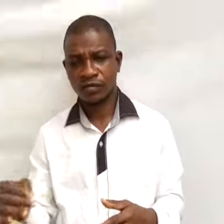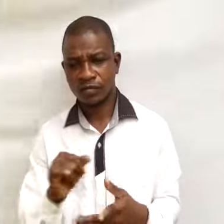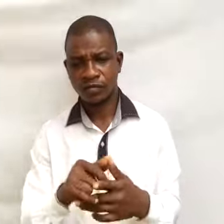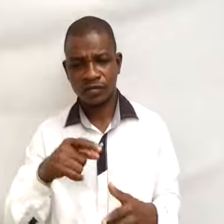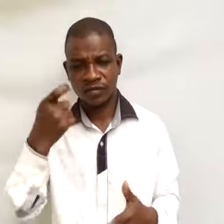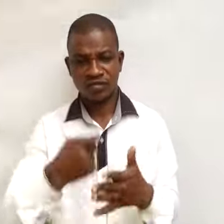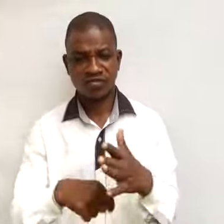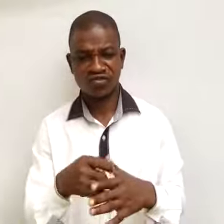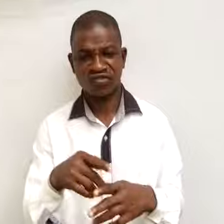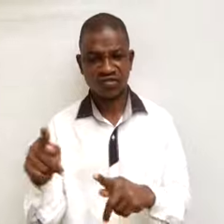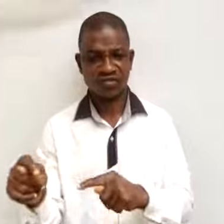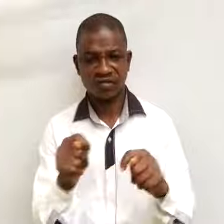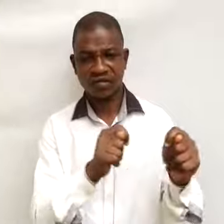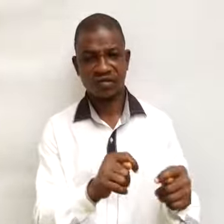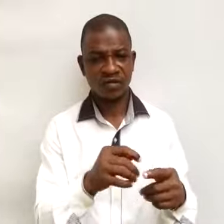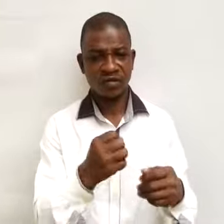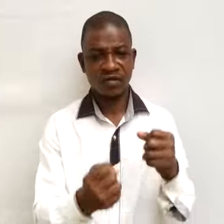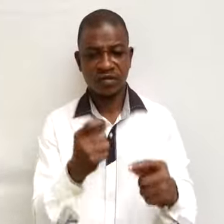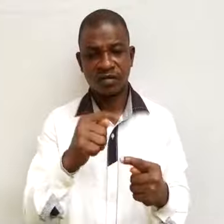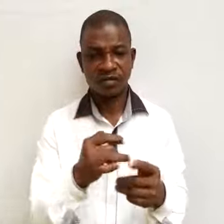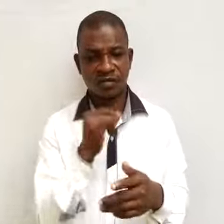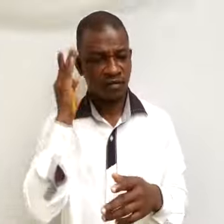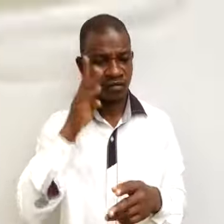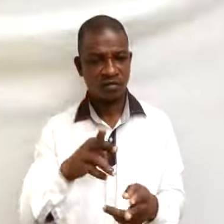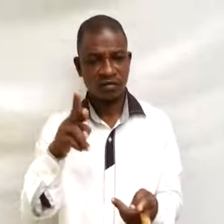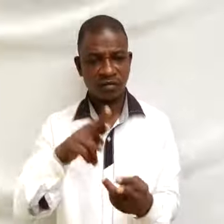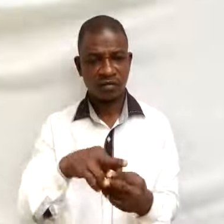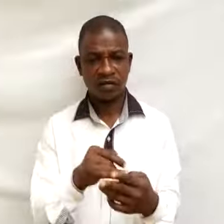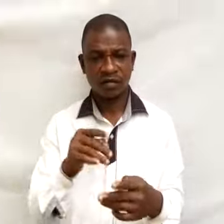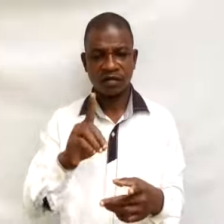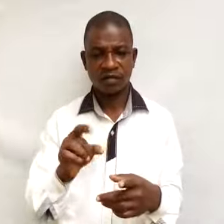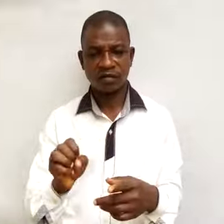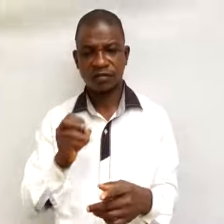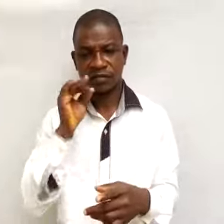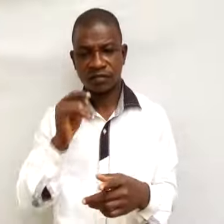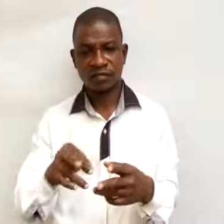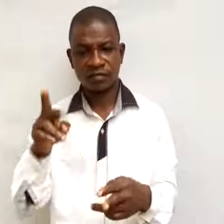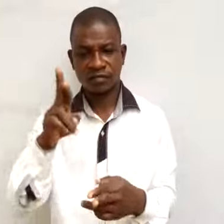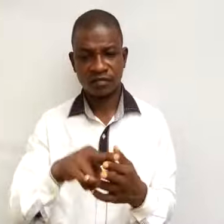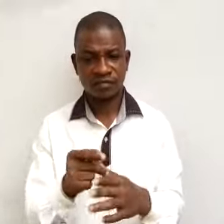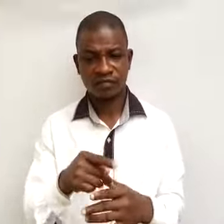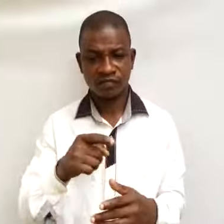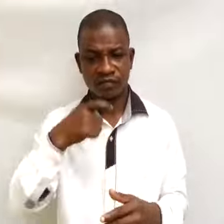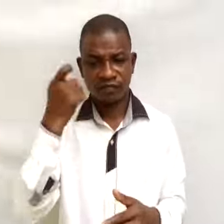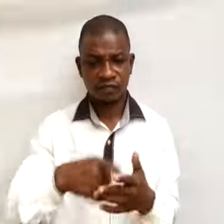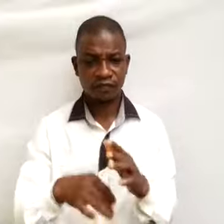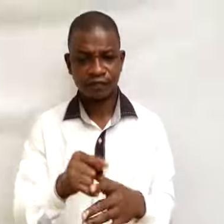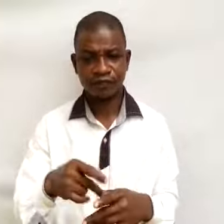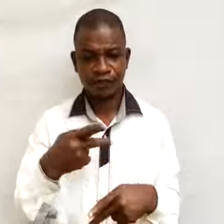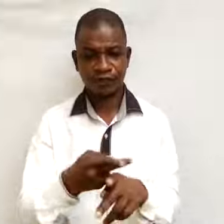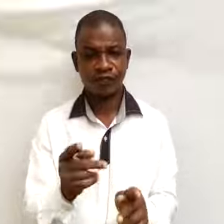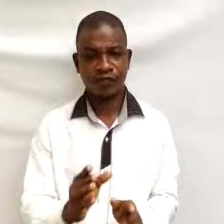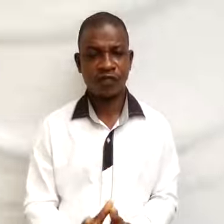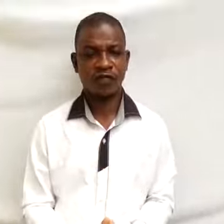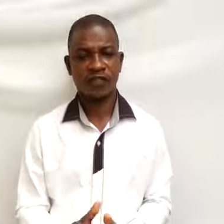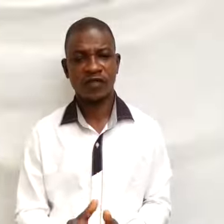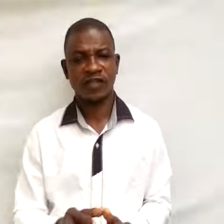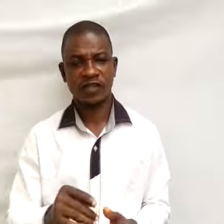of transportation will reduce and definitely reduce the cost of production. Most of